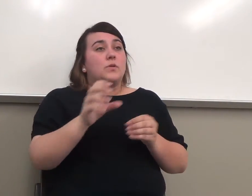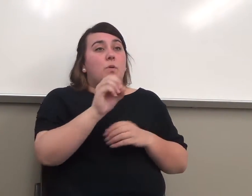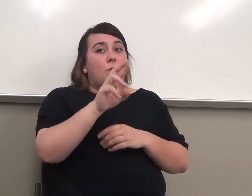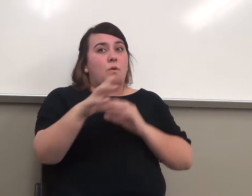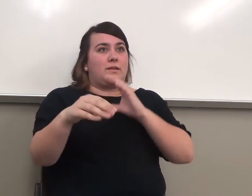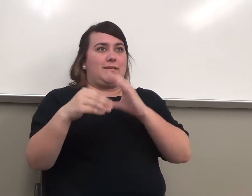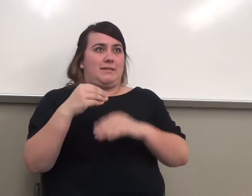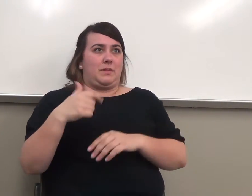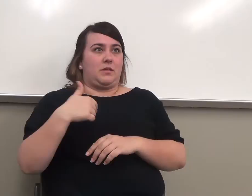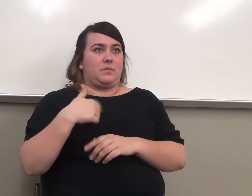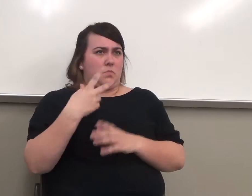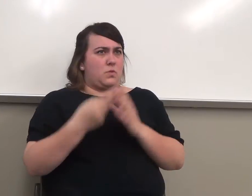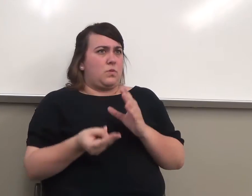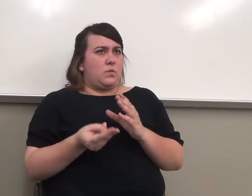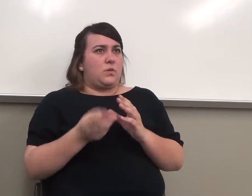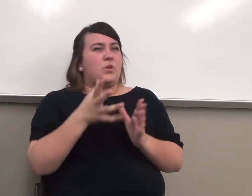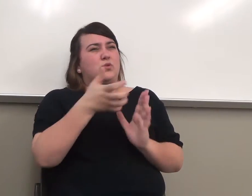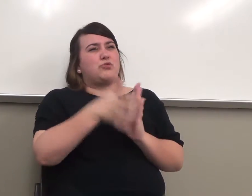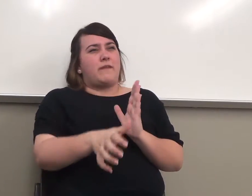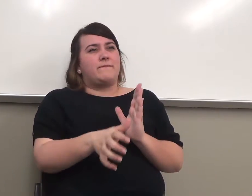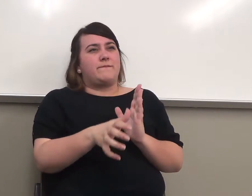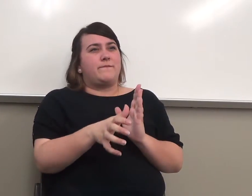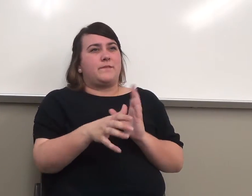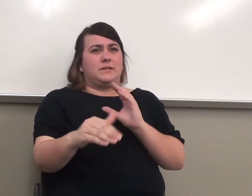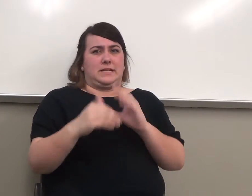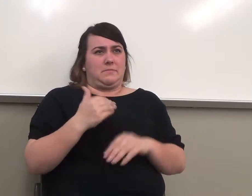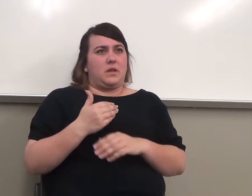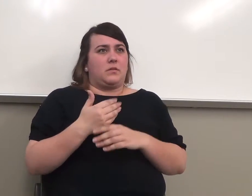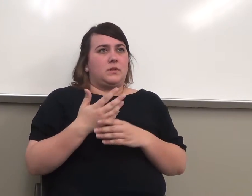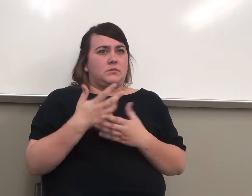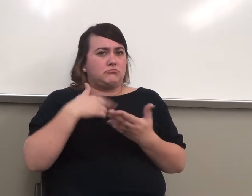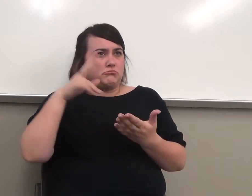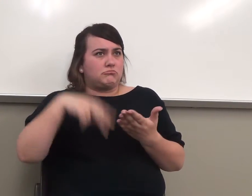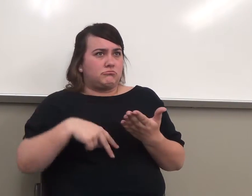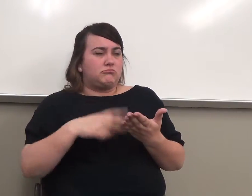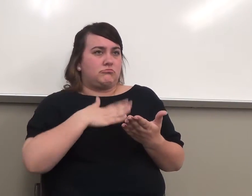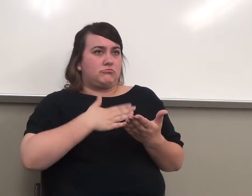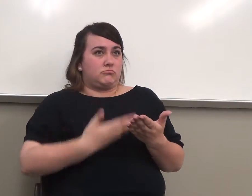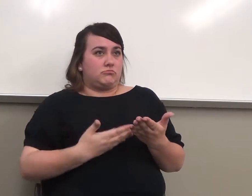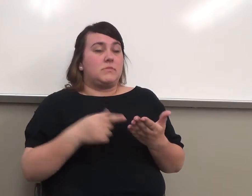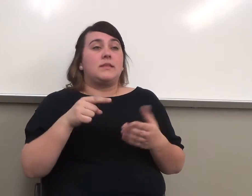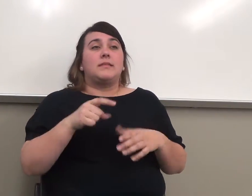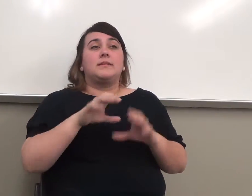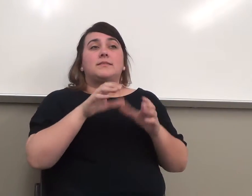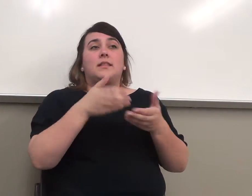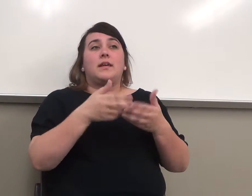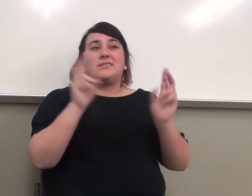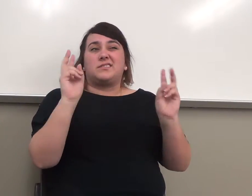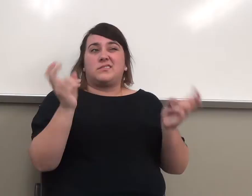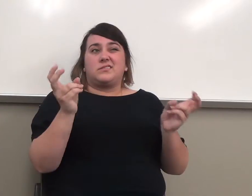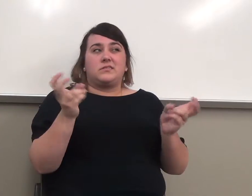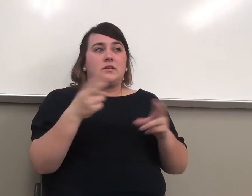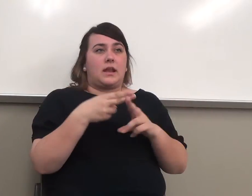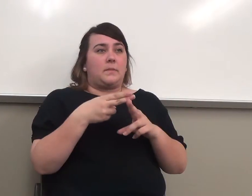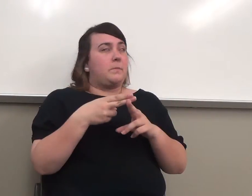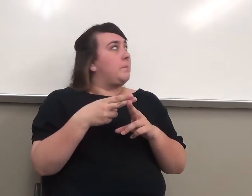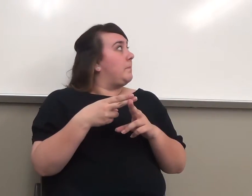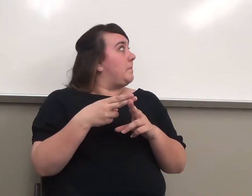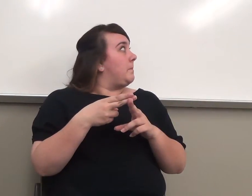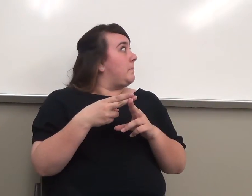me with drafts of your papers. The title of this class is,